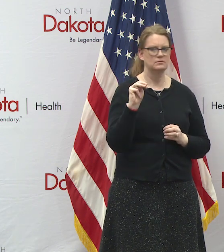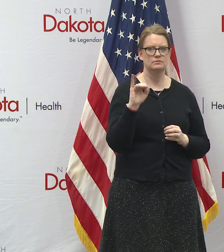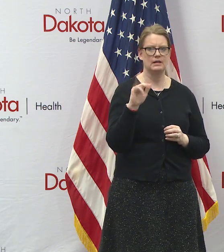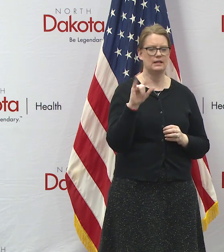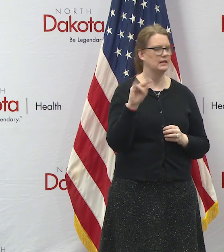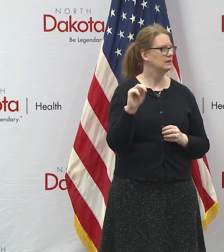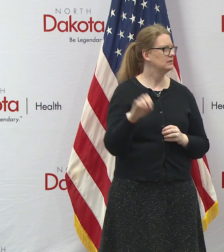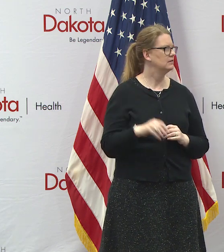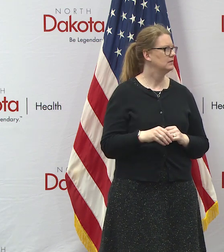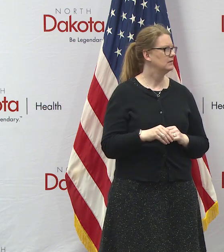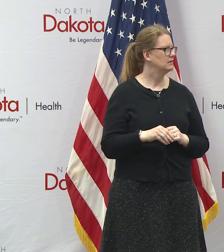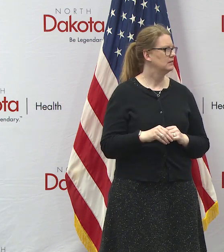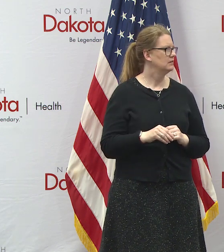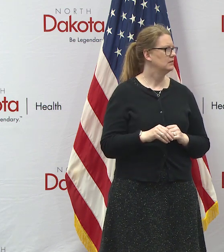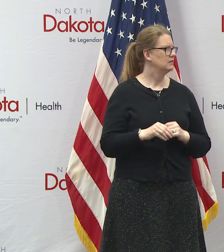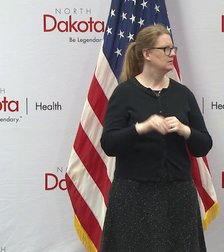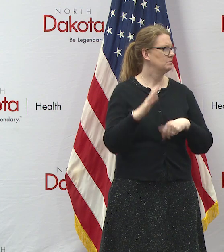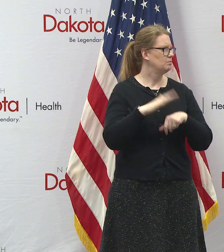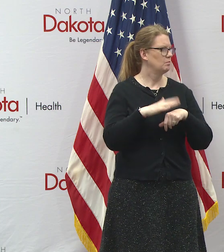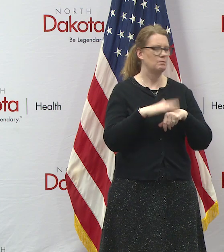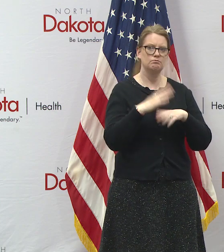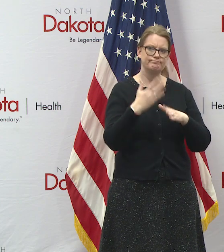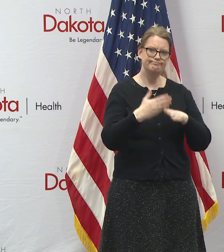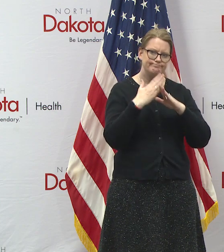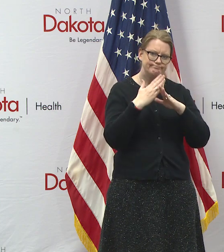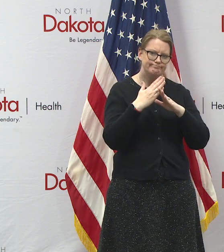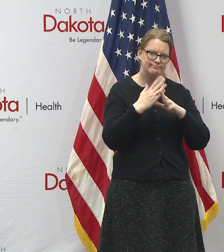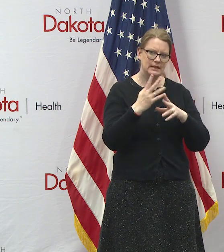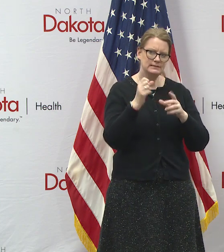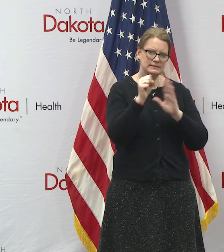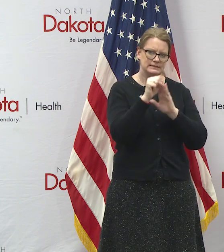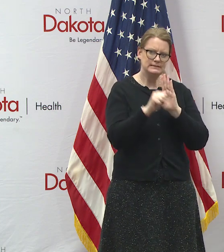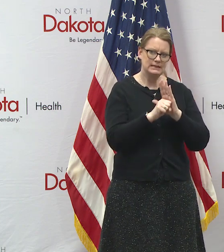talk about precautions we're taking protect state employees